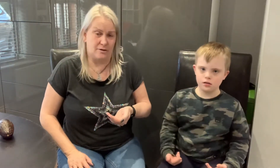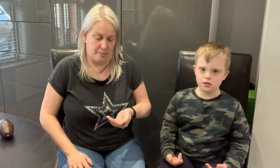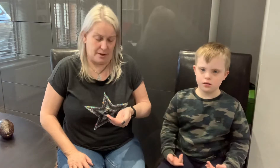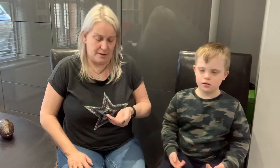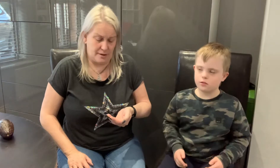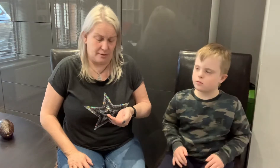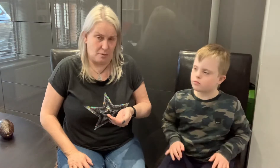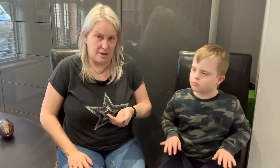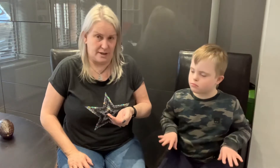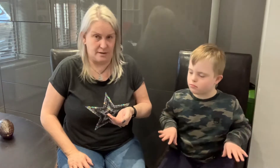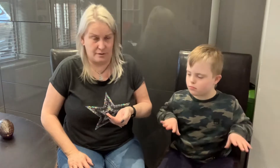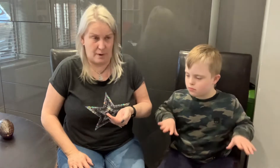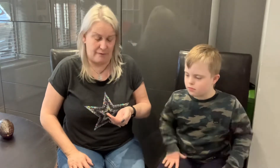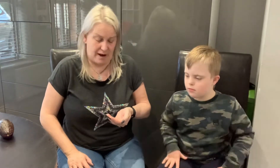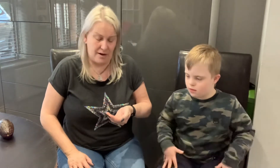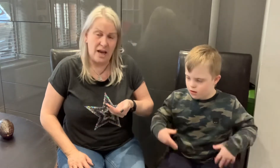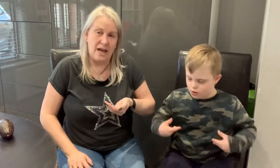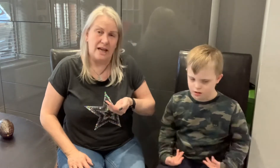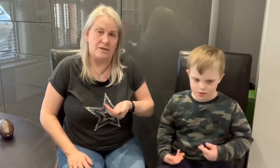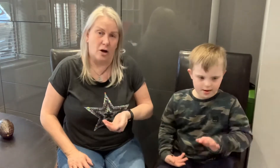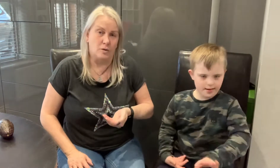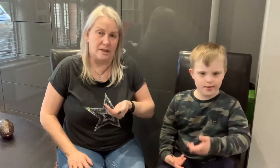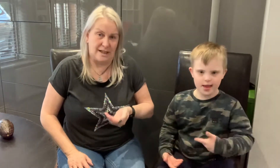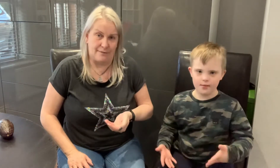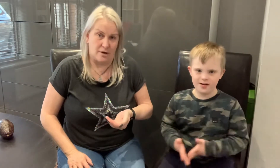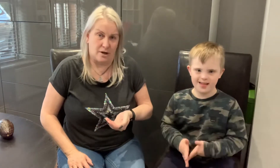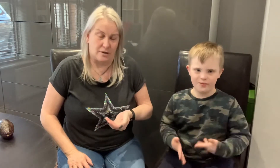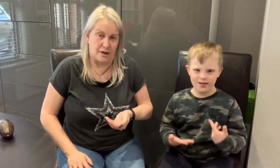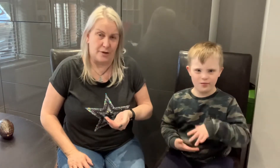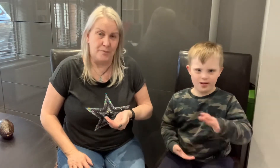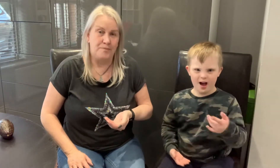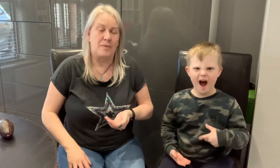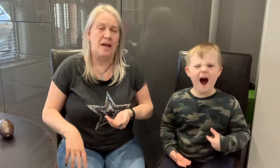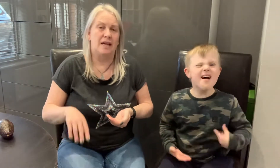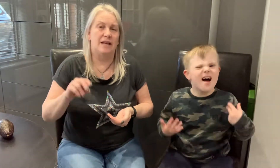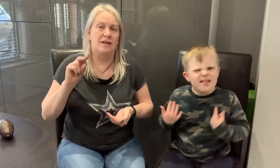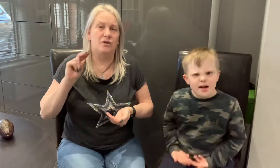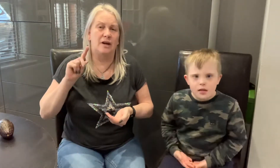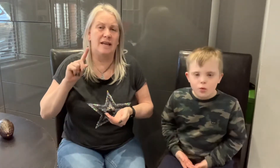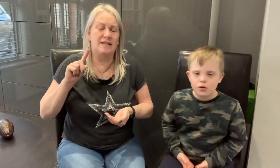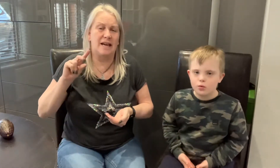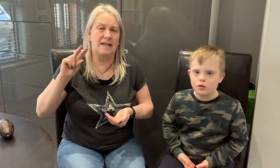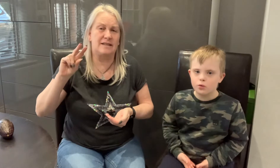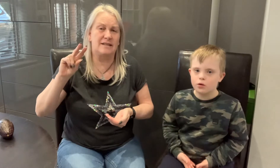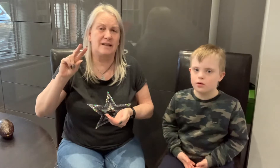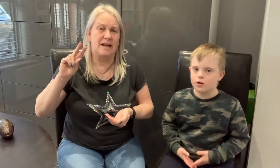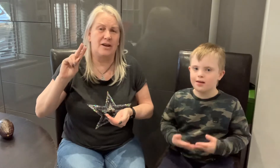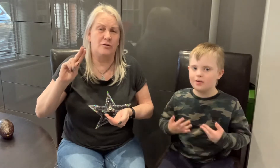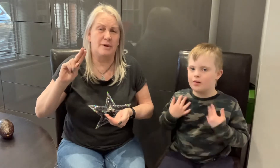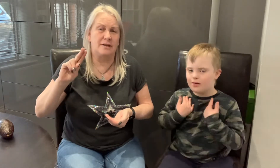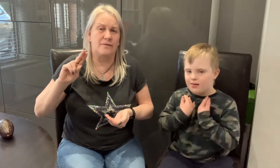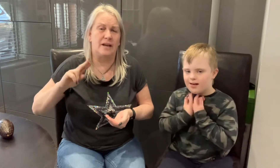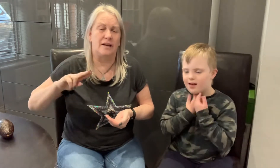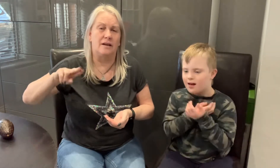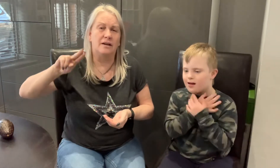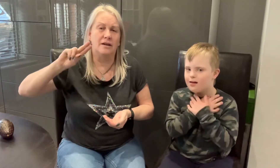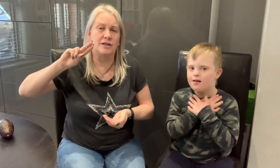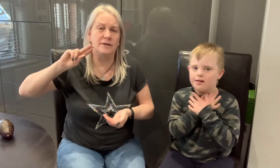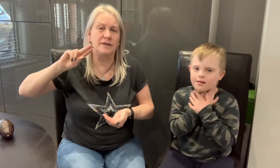dominant, otherwise it's the other way round, is holding the avocado, and then your index and your middle finger are doing the